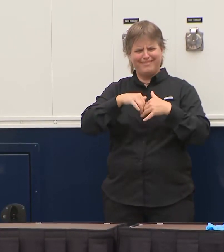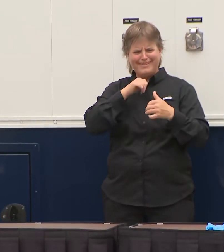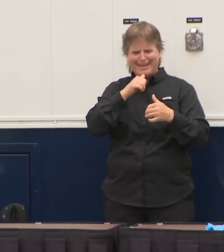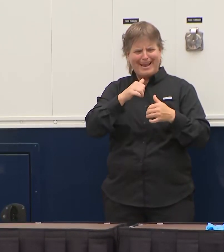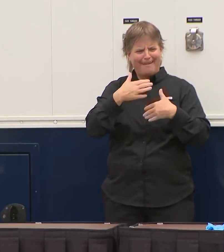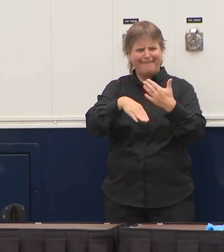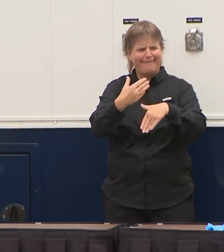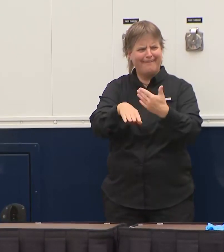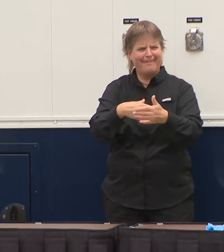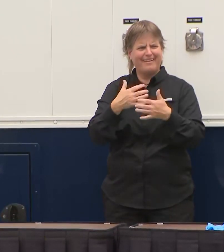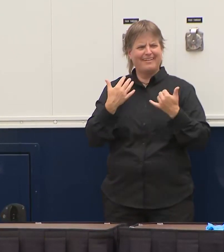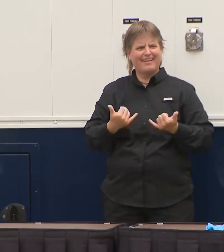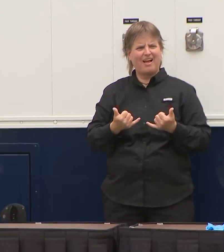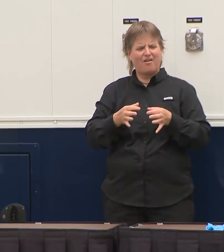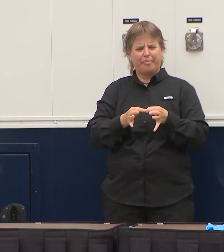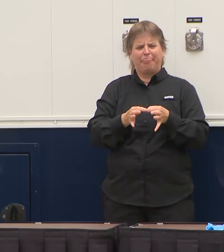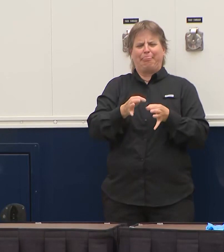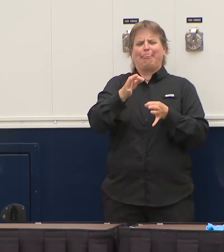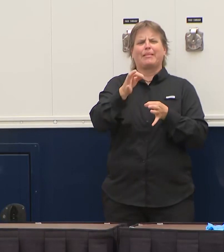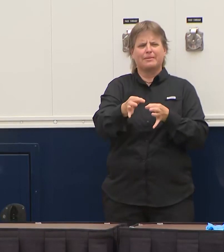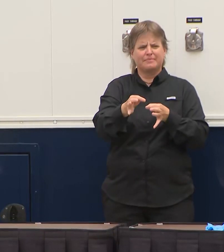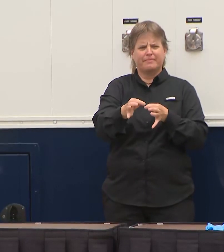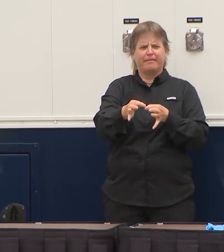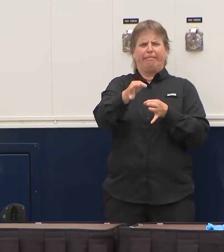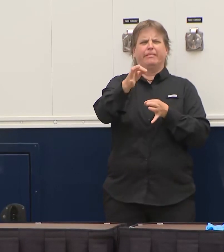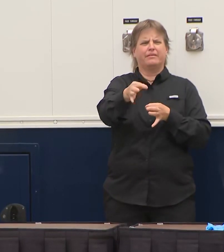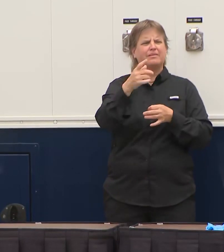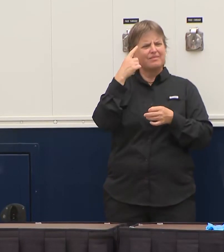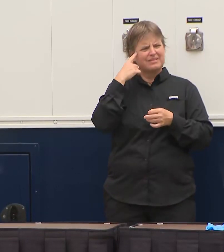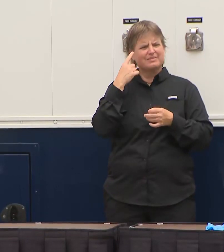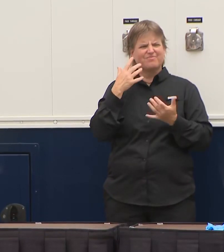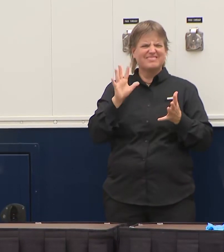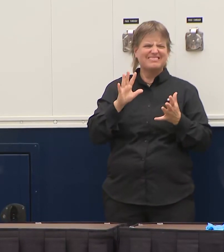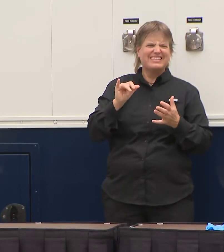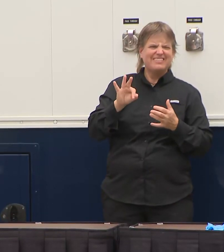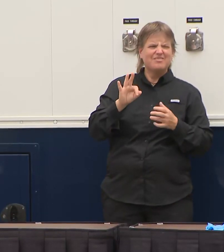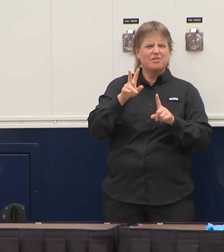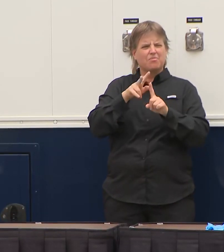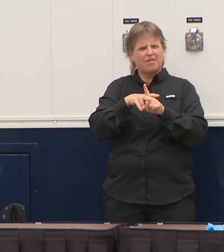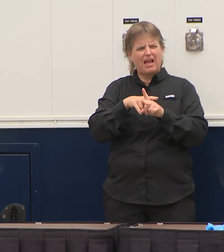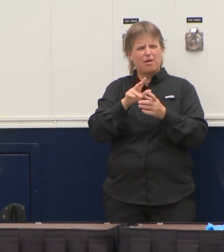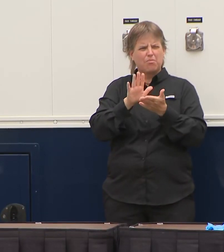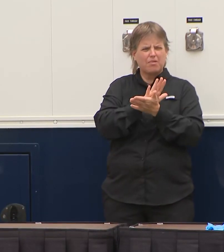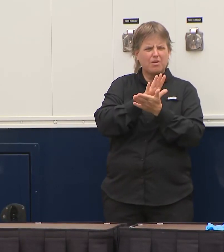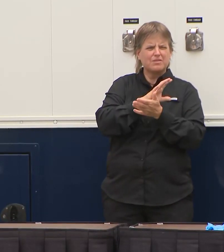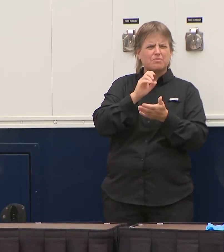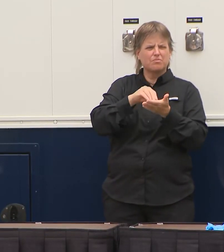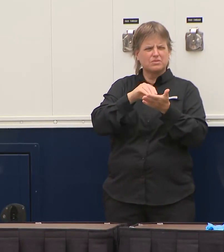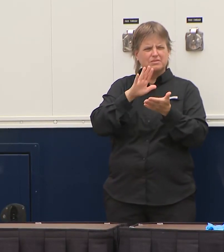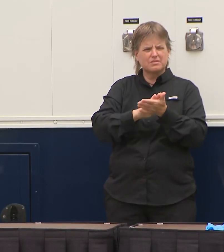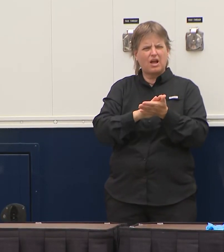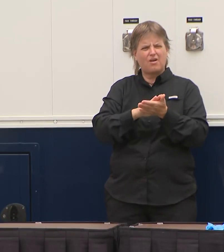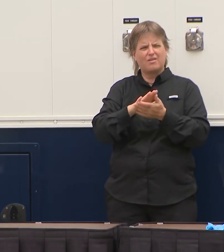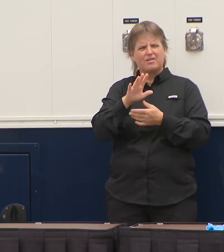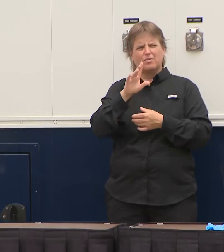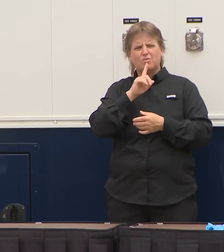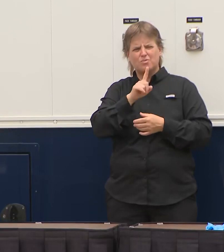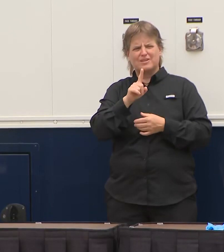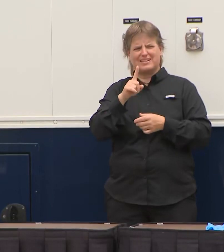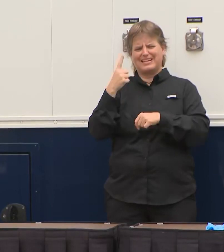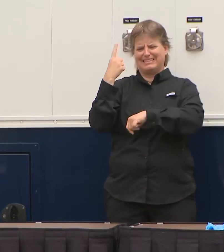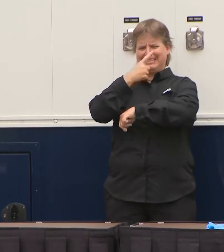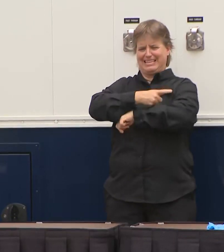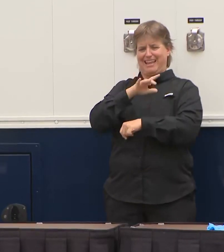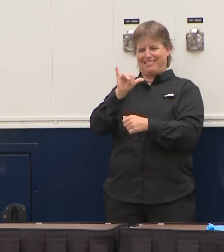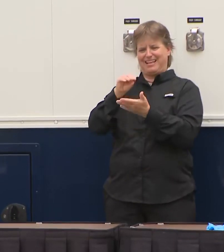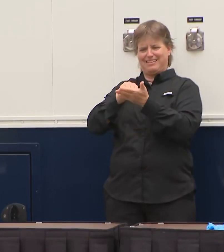you know how that will how that will work but I mean I think that that that you know that's a reasonable accommodation if the system you know because I